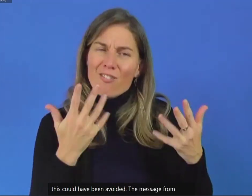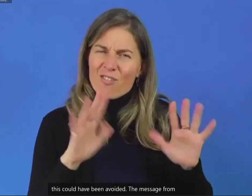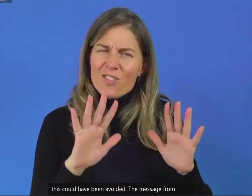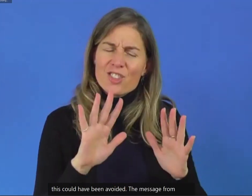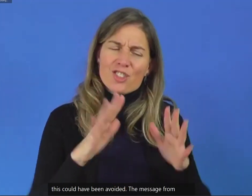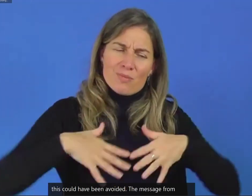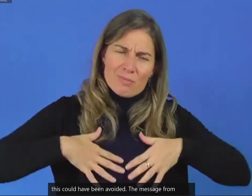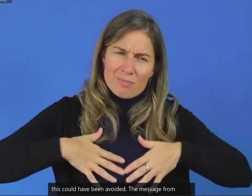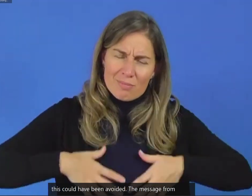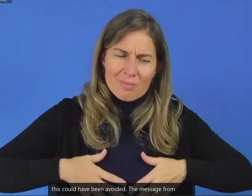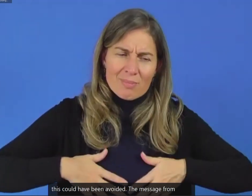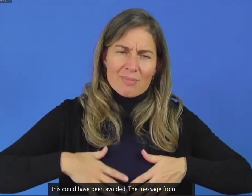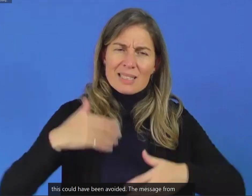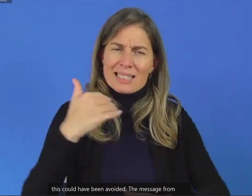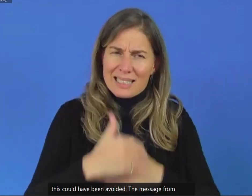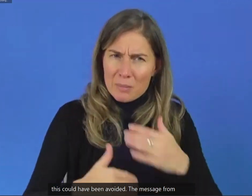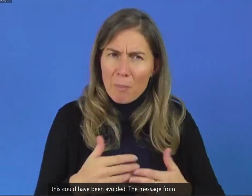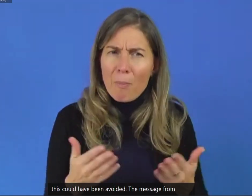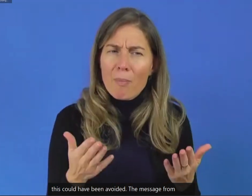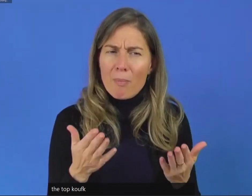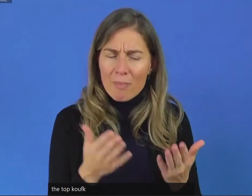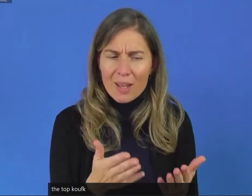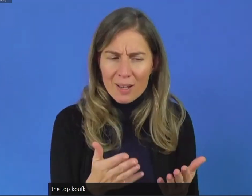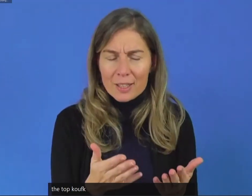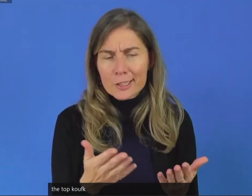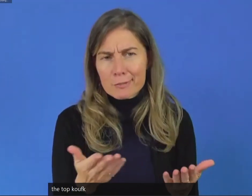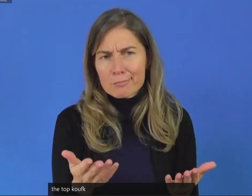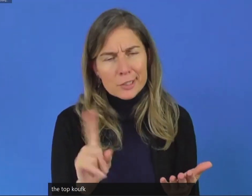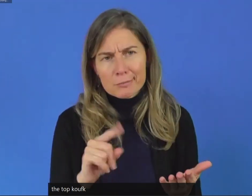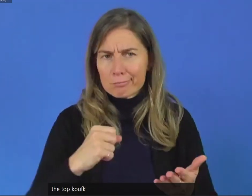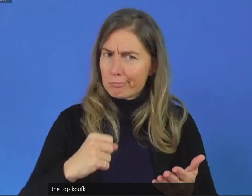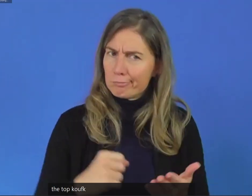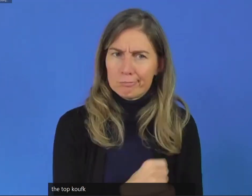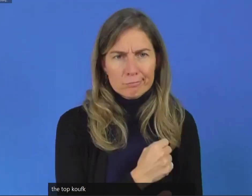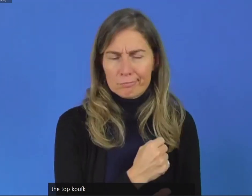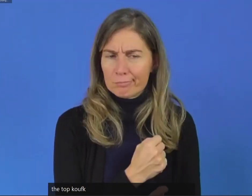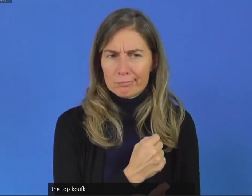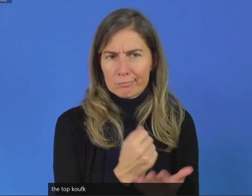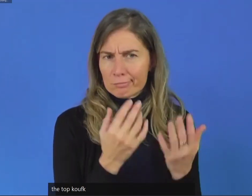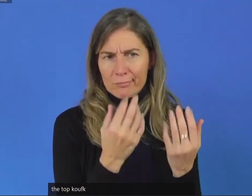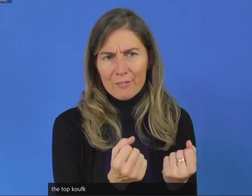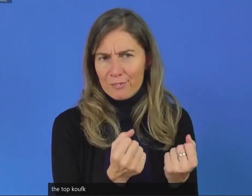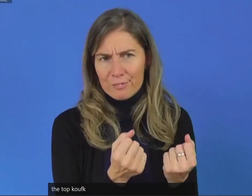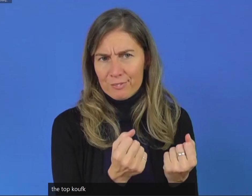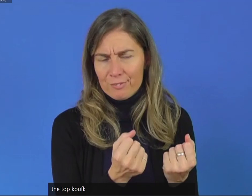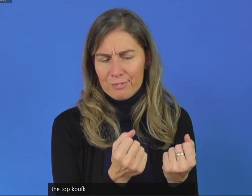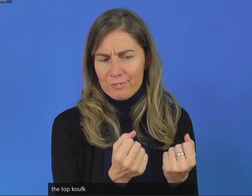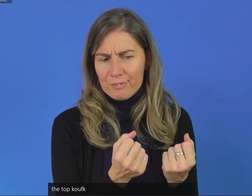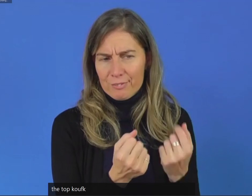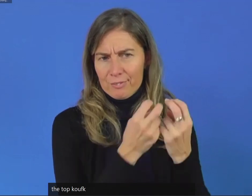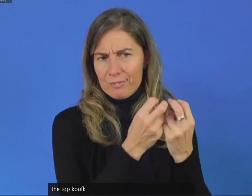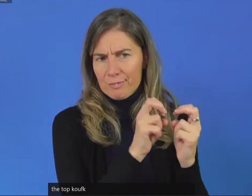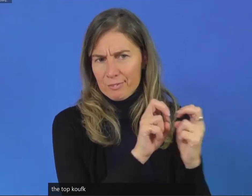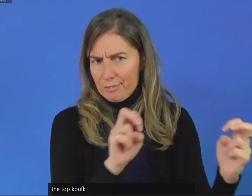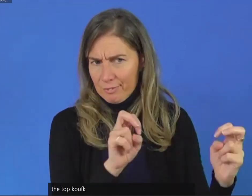appointed or promoted to that level. But unfortunately, this could not happen. We can just hope that in the future,